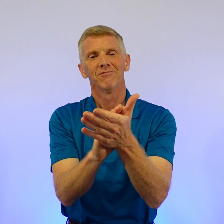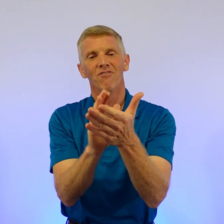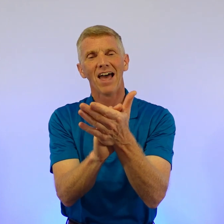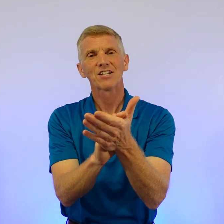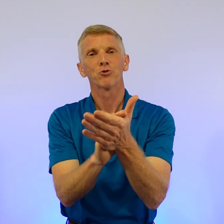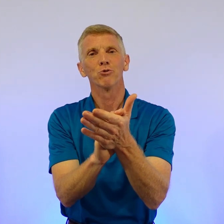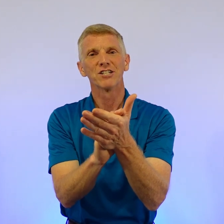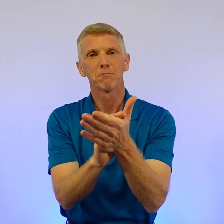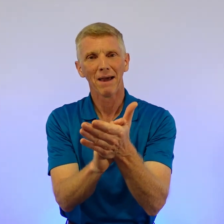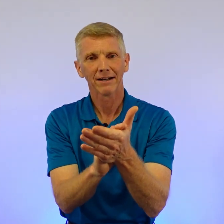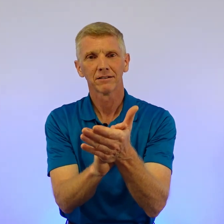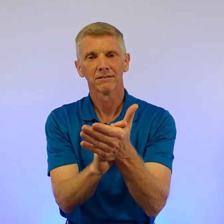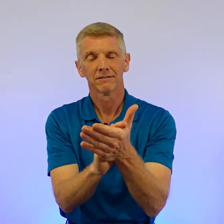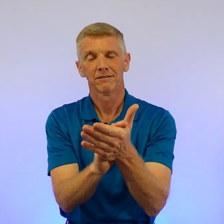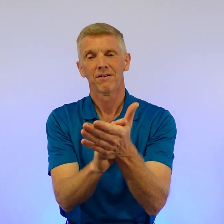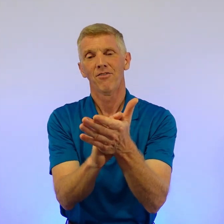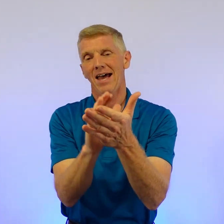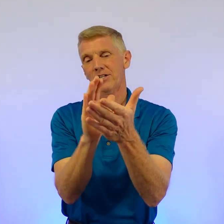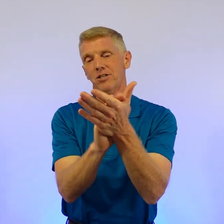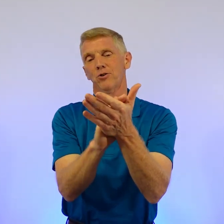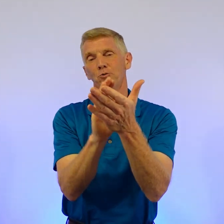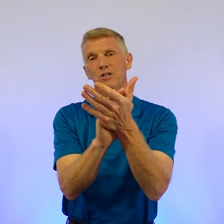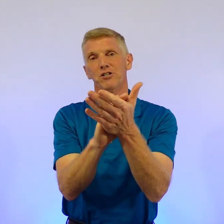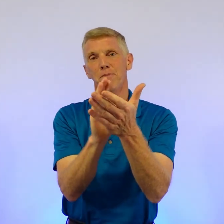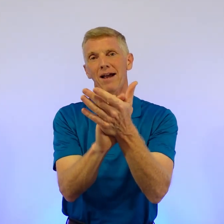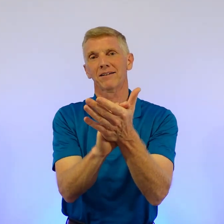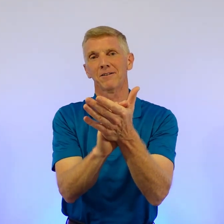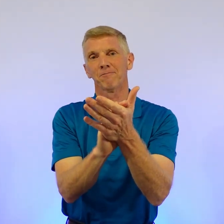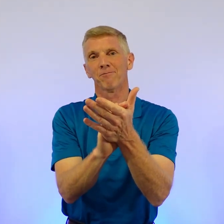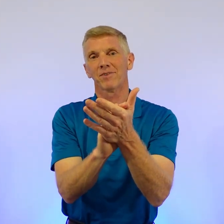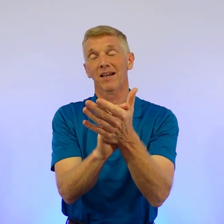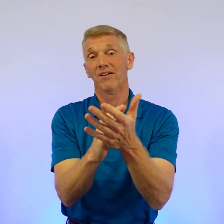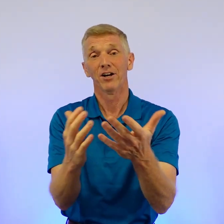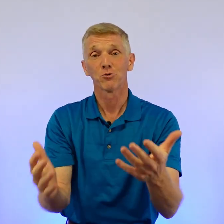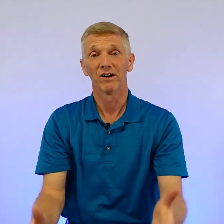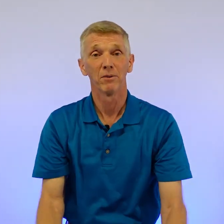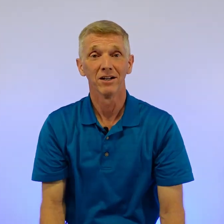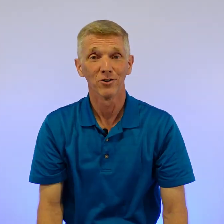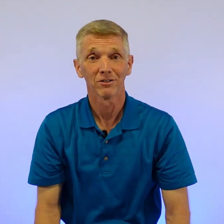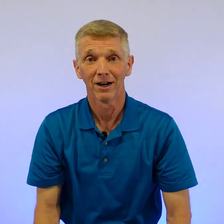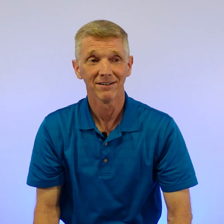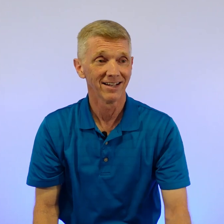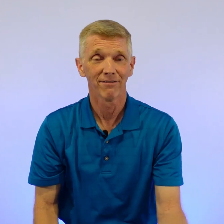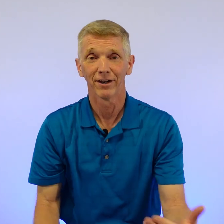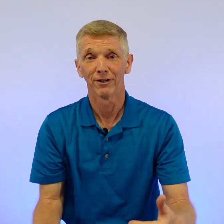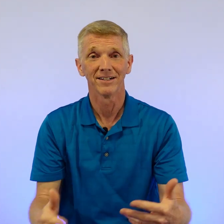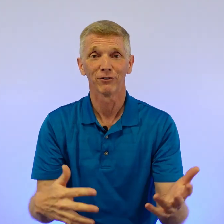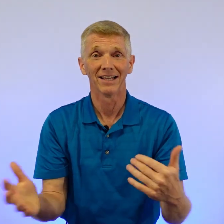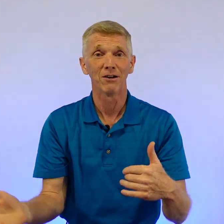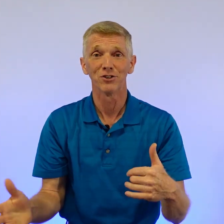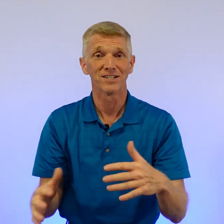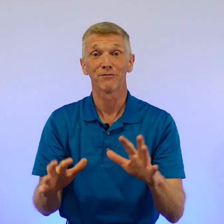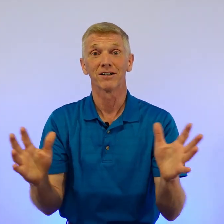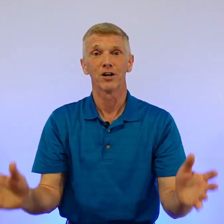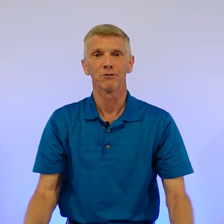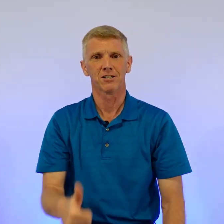That's respect. That's respect. And then here's what everybody knows, right? Deaf, hearing, different languages, different countries.